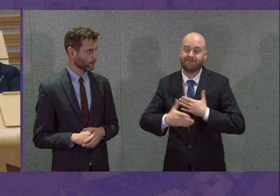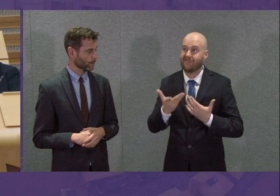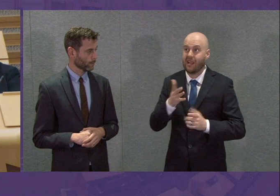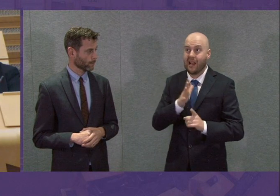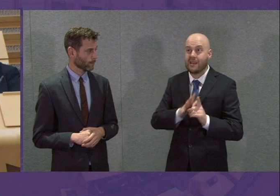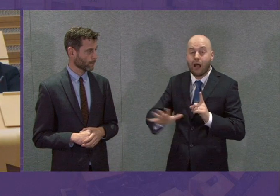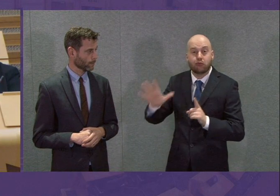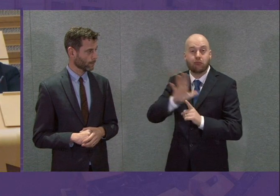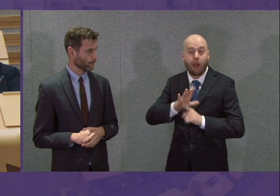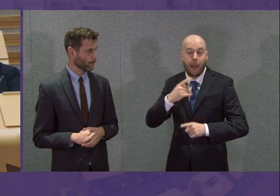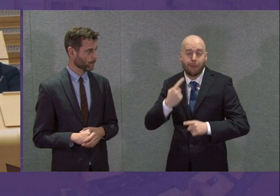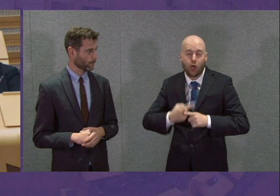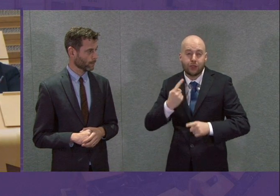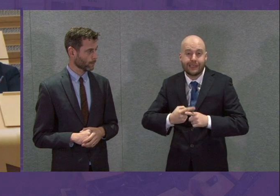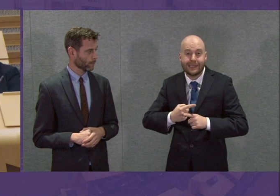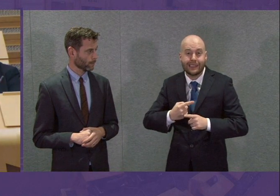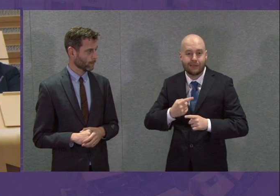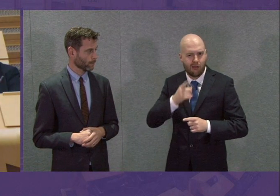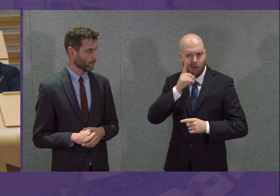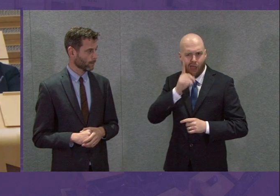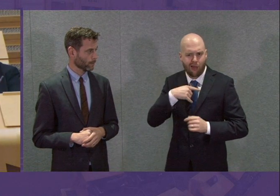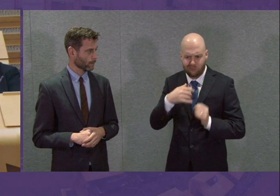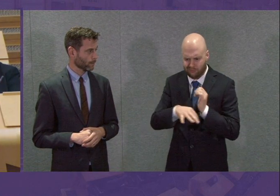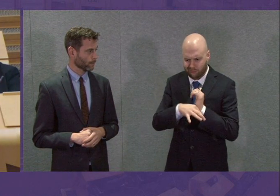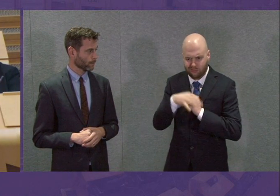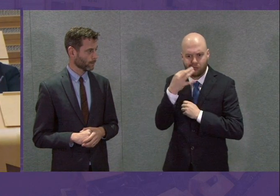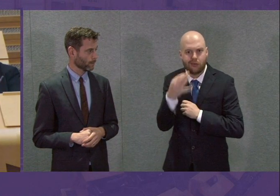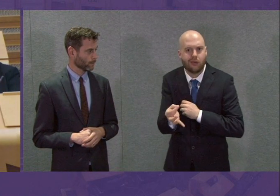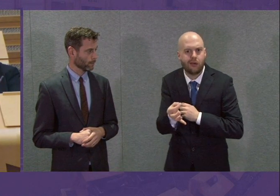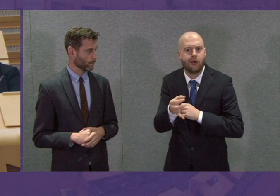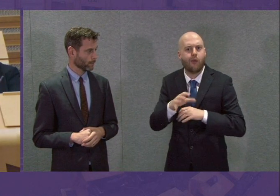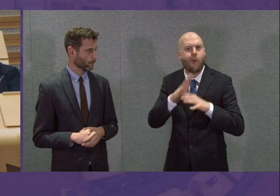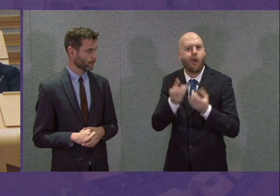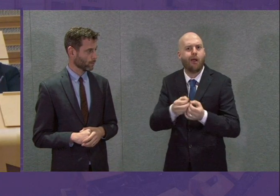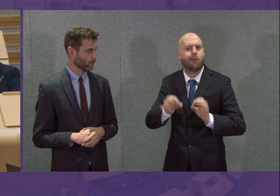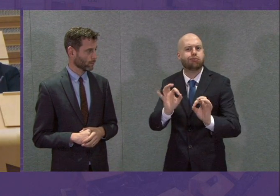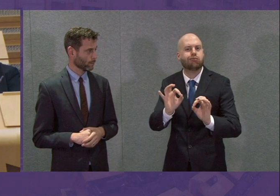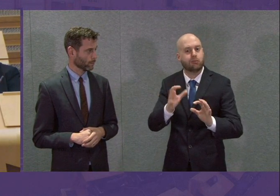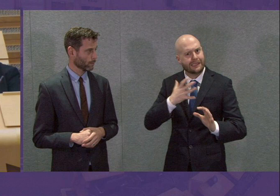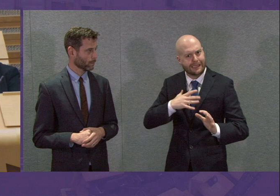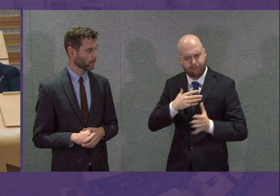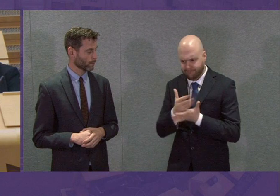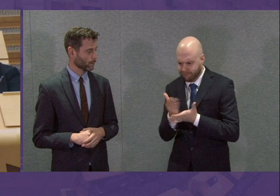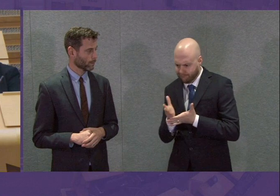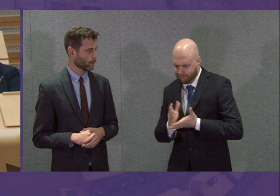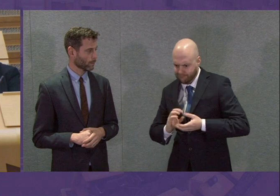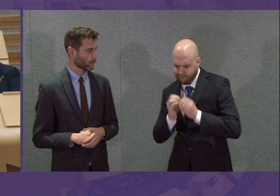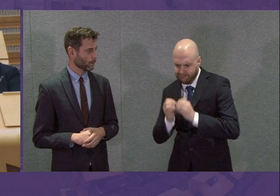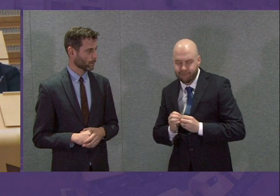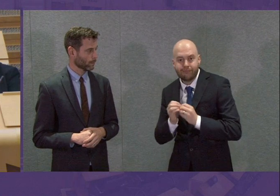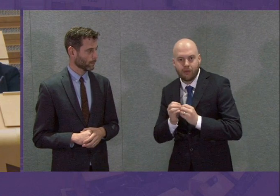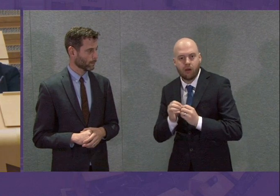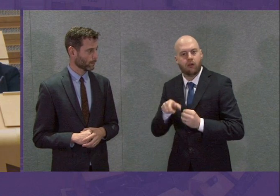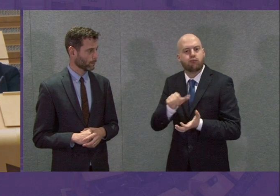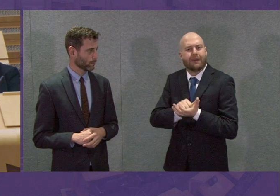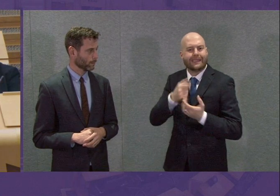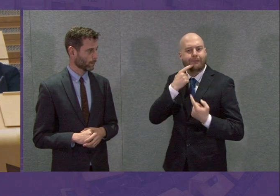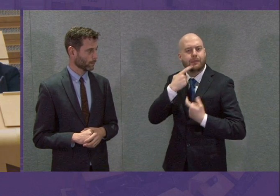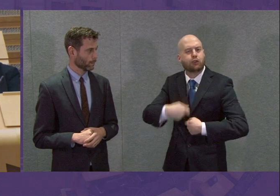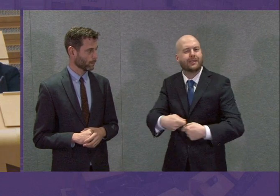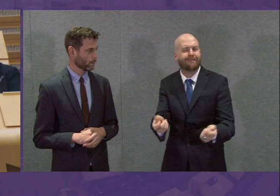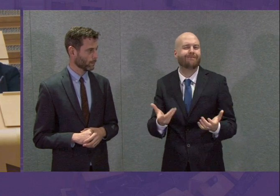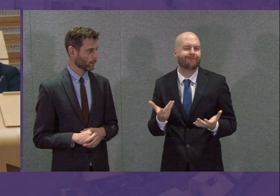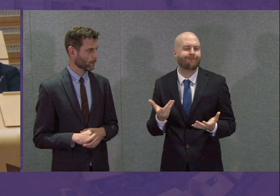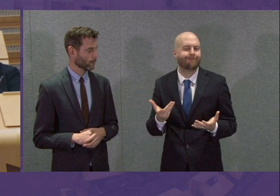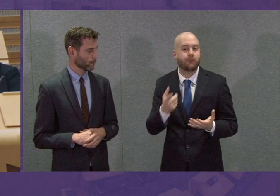crossed and every I to be dotted on the detail with immediate effect. The public should know that both of Scotland's governments are working to ensure as